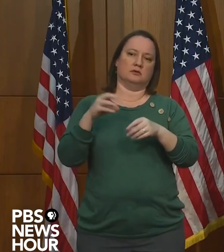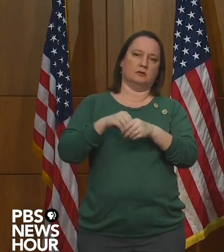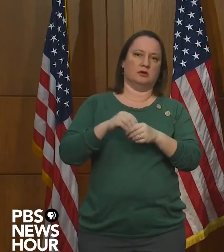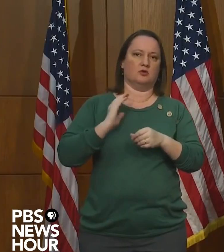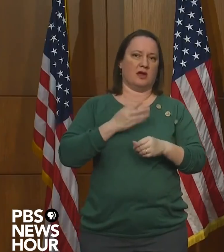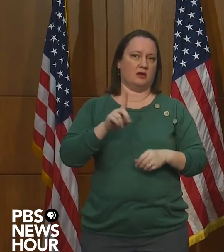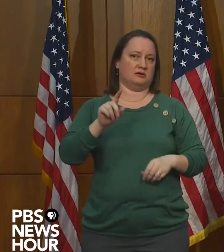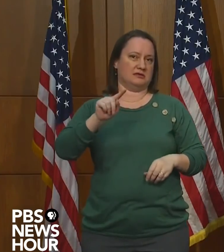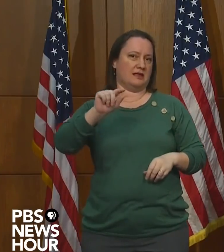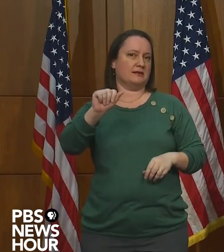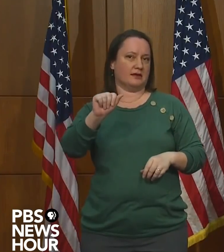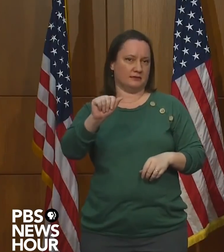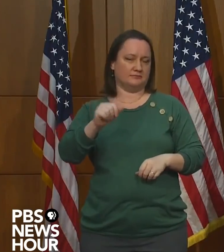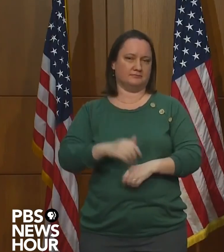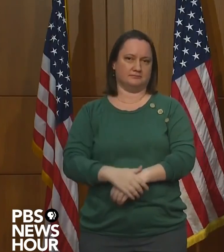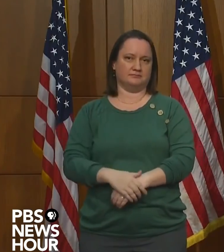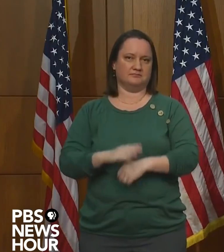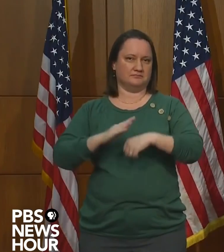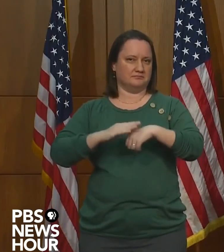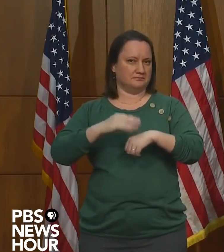base.